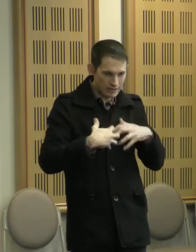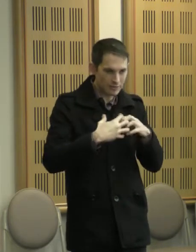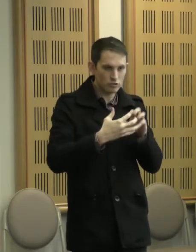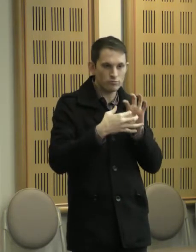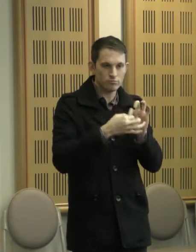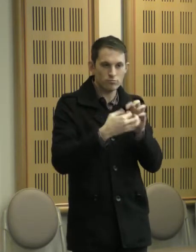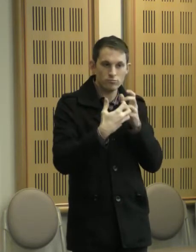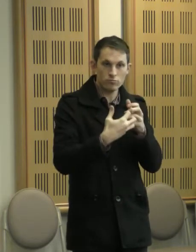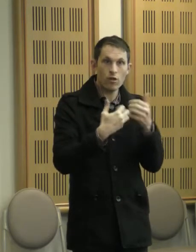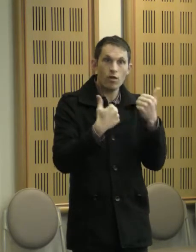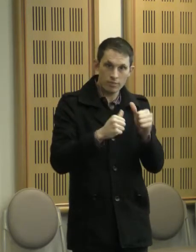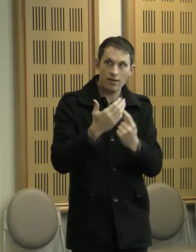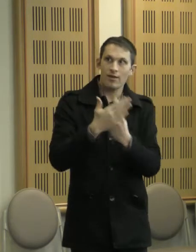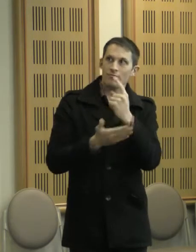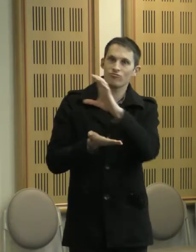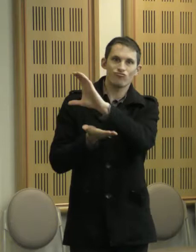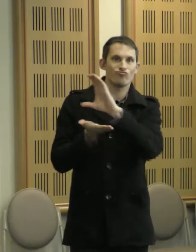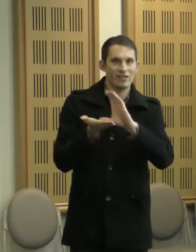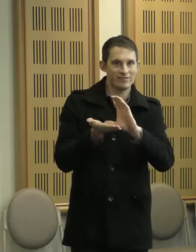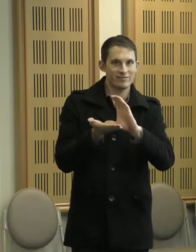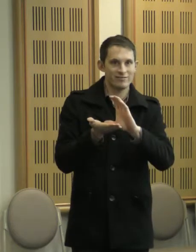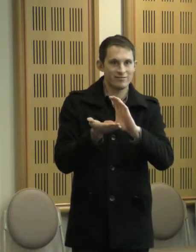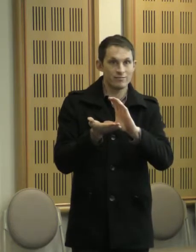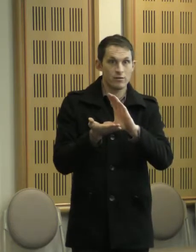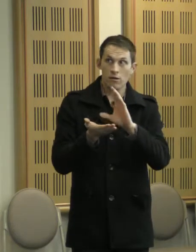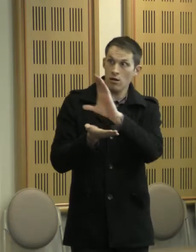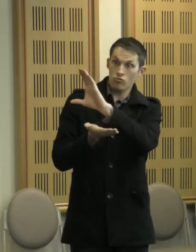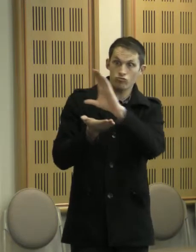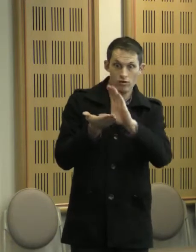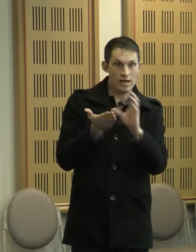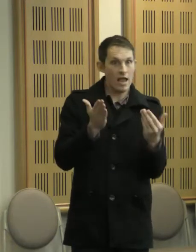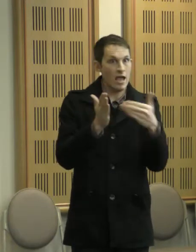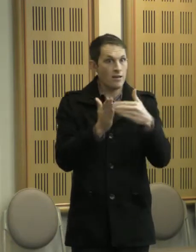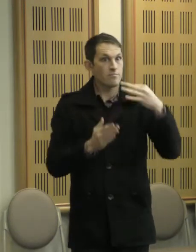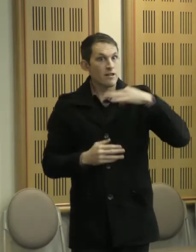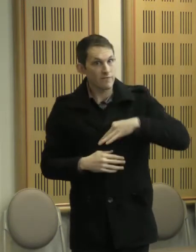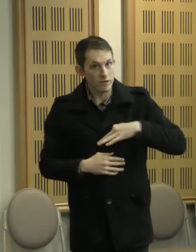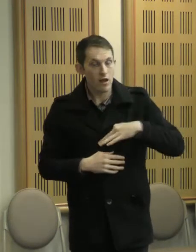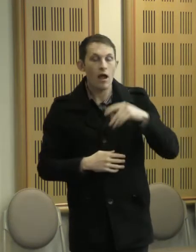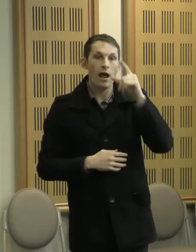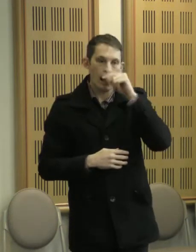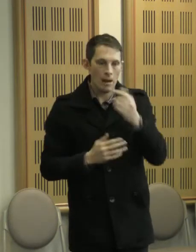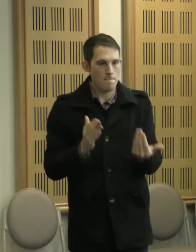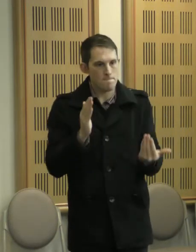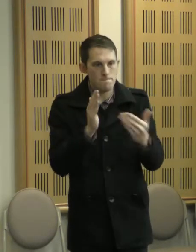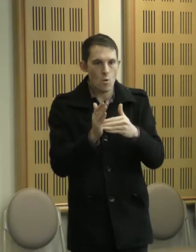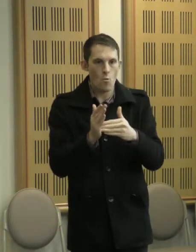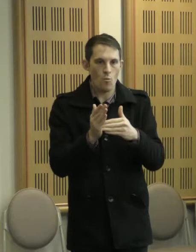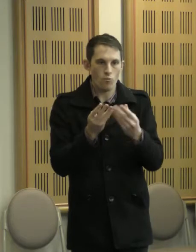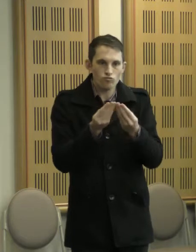available. The great advantage of the Innovation Grant was the significantly increased resources